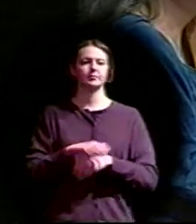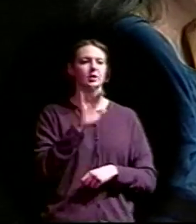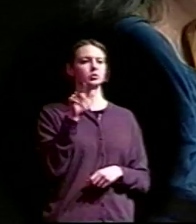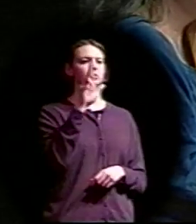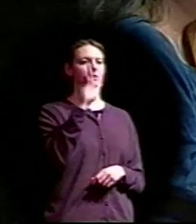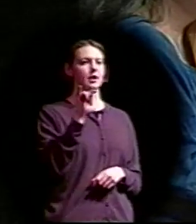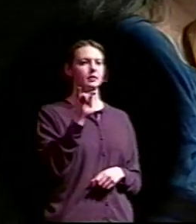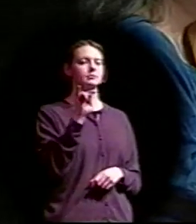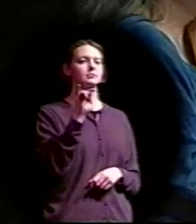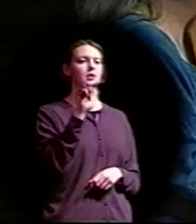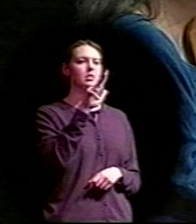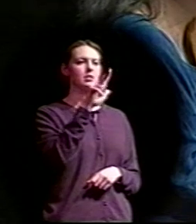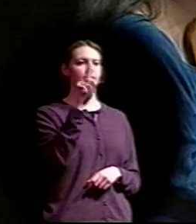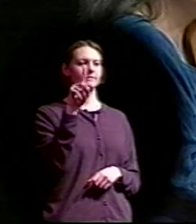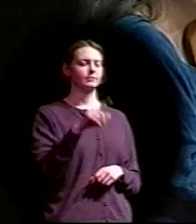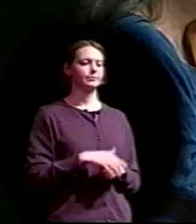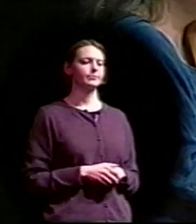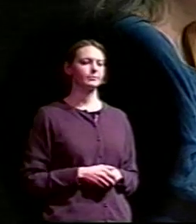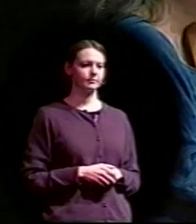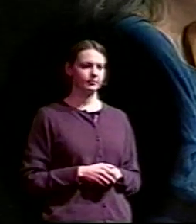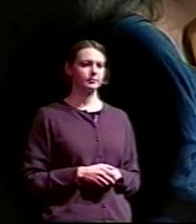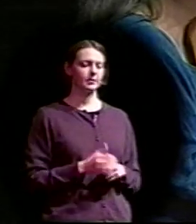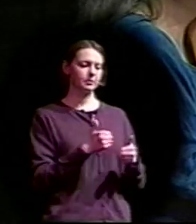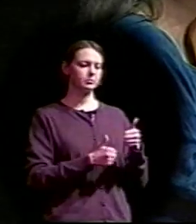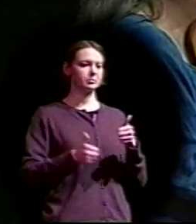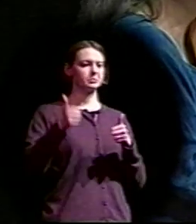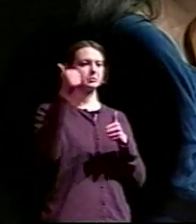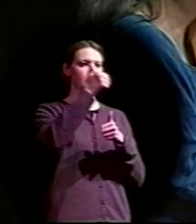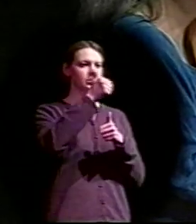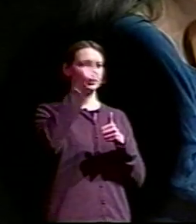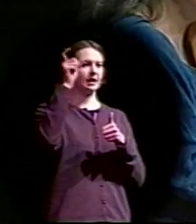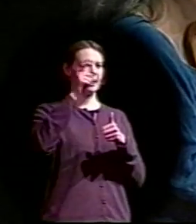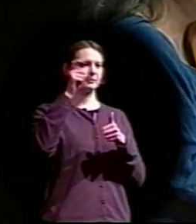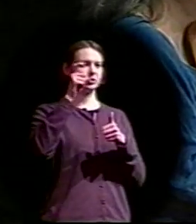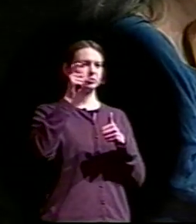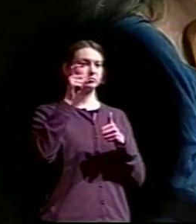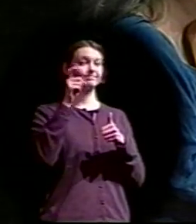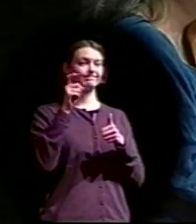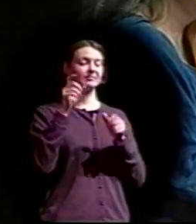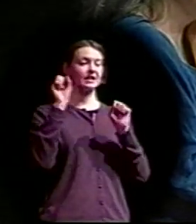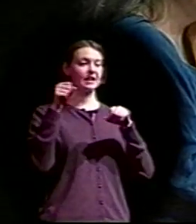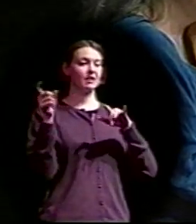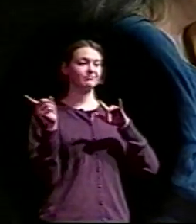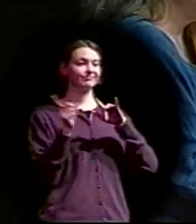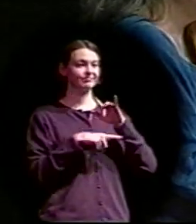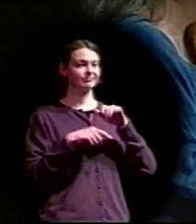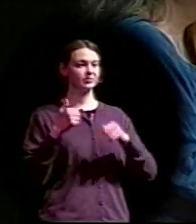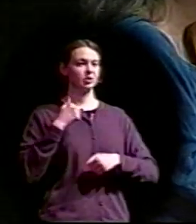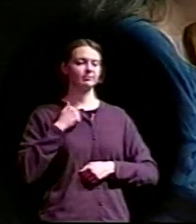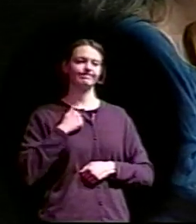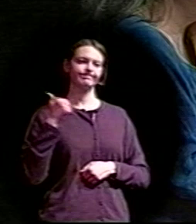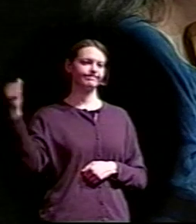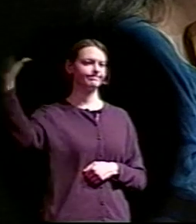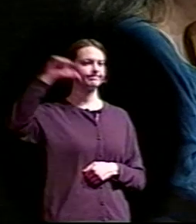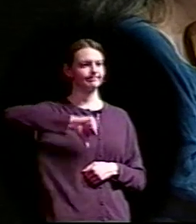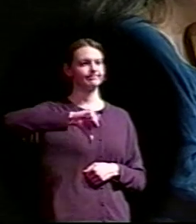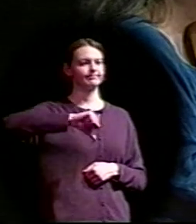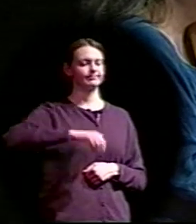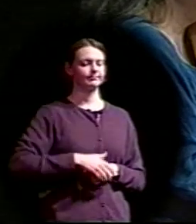promotion final, leave of absence denied. Received letter from poor dear wife today,